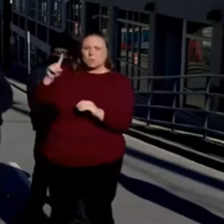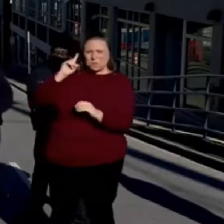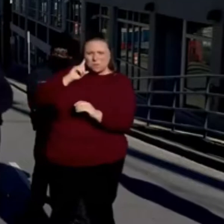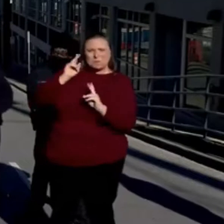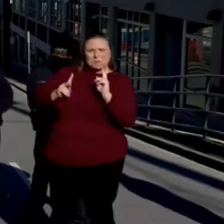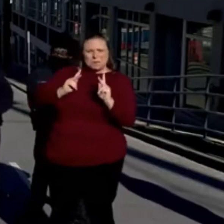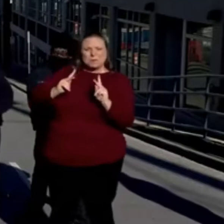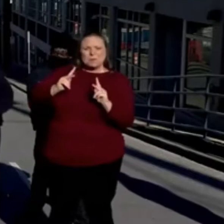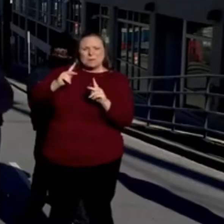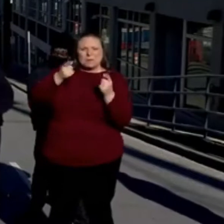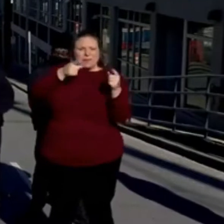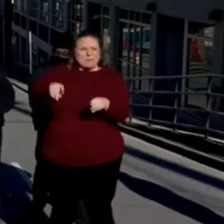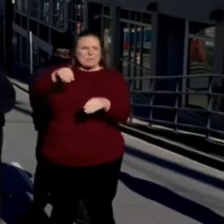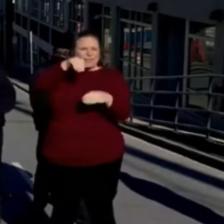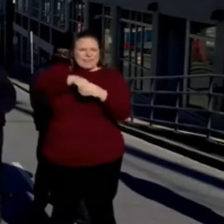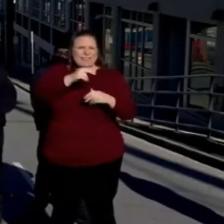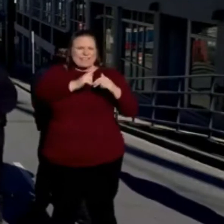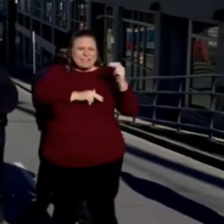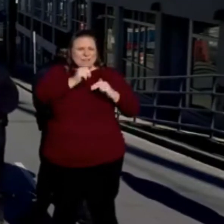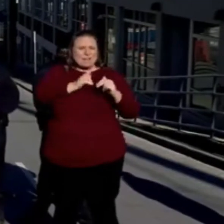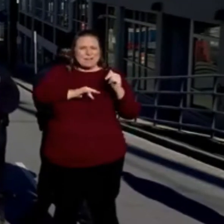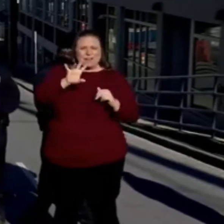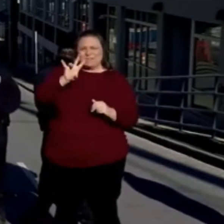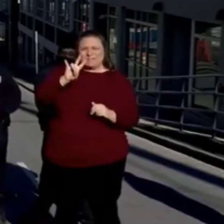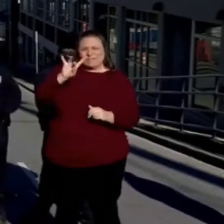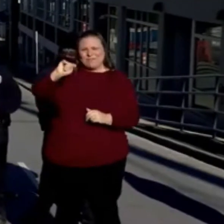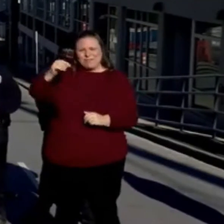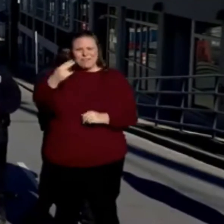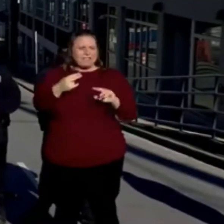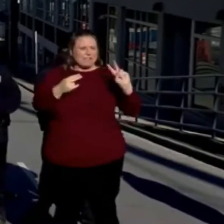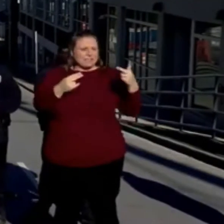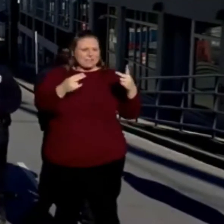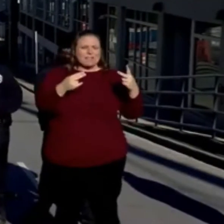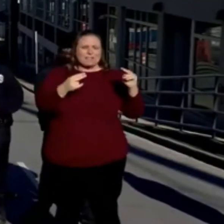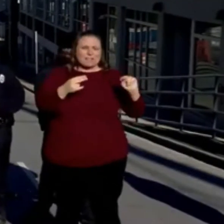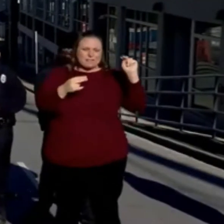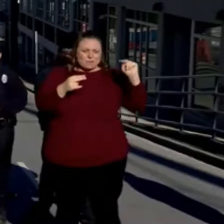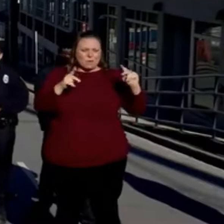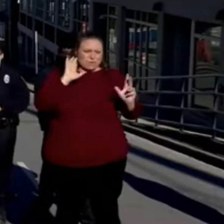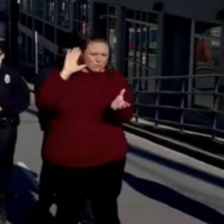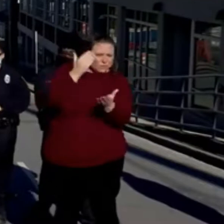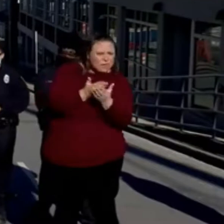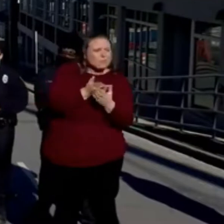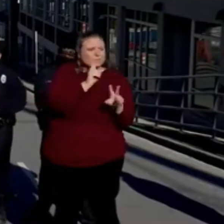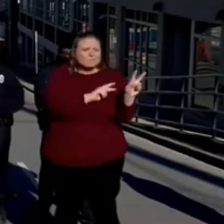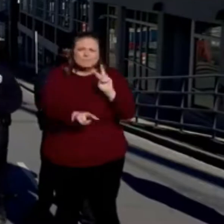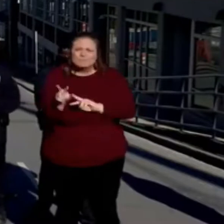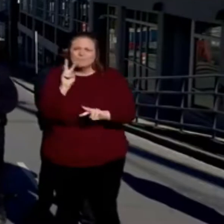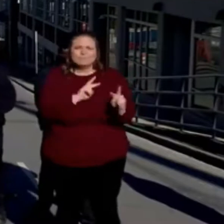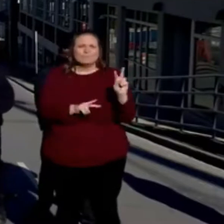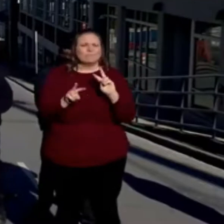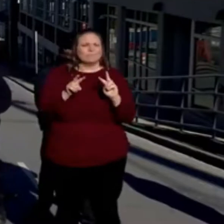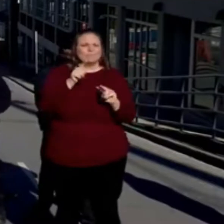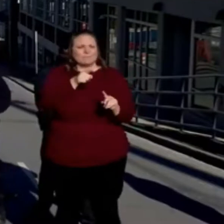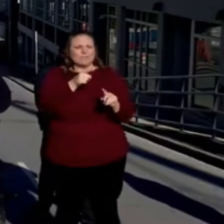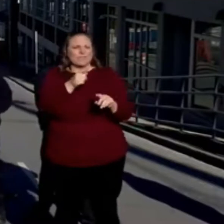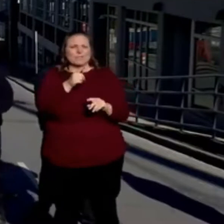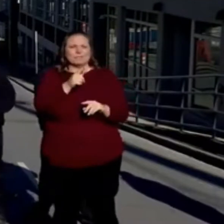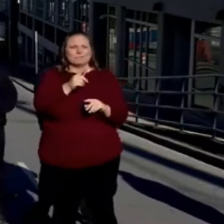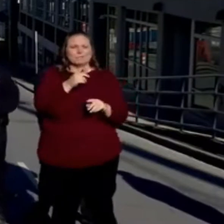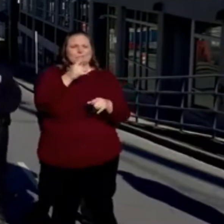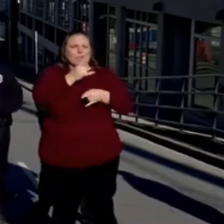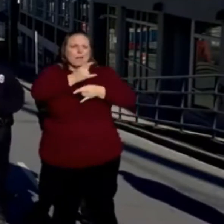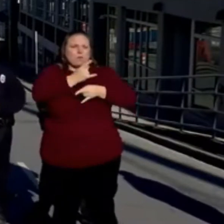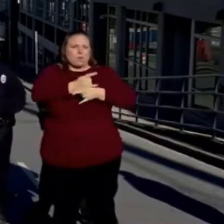were coming from inside the building at 178 Second Ave North. Upon arrival, I checked because it's a liquor store slash